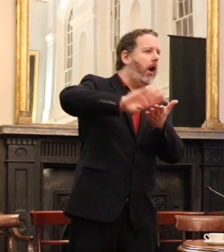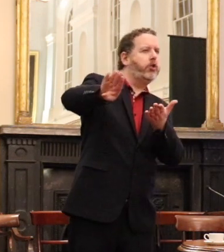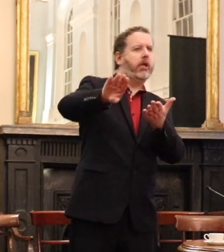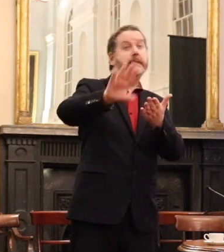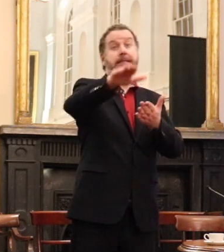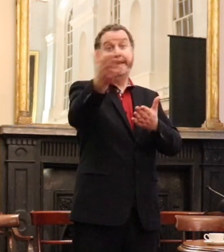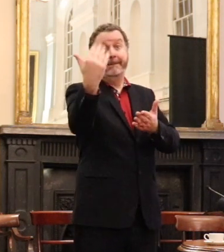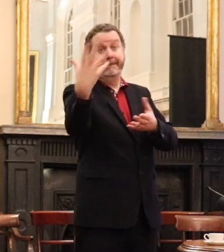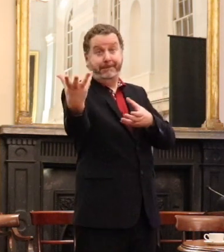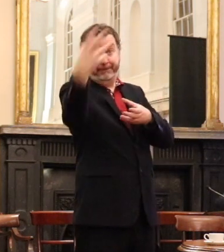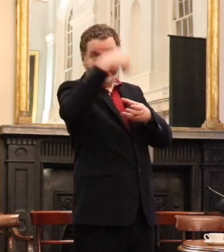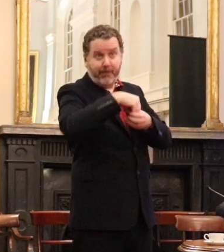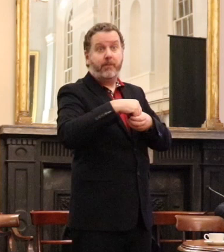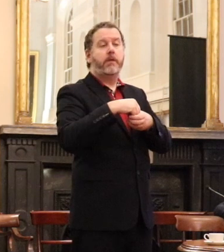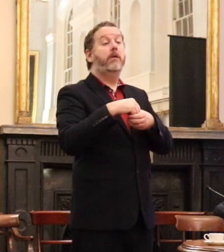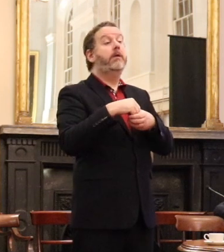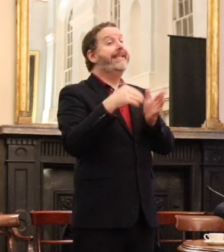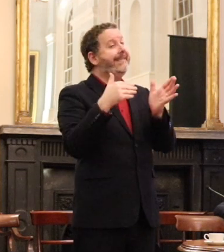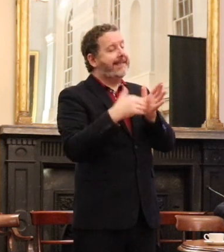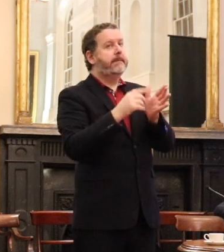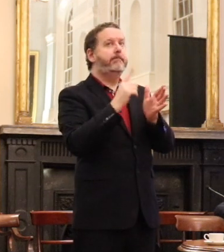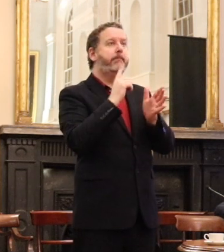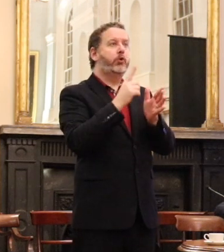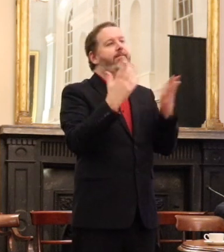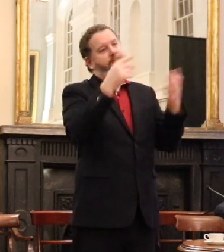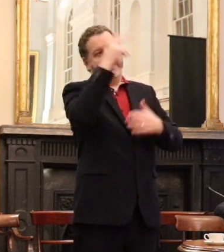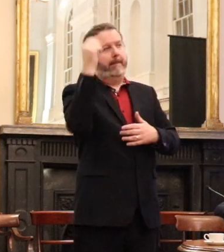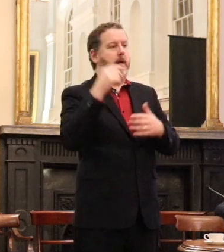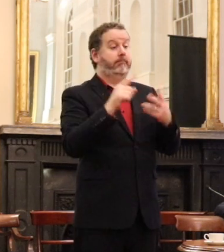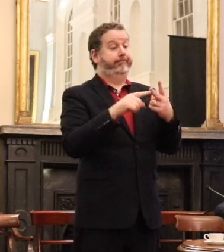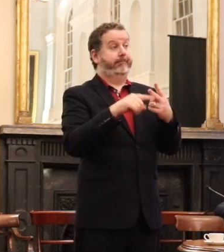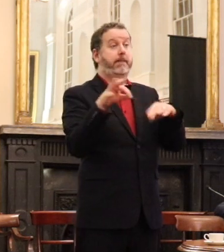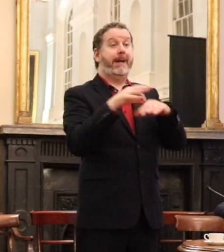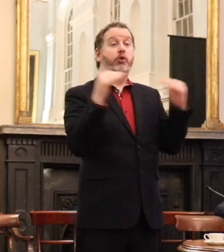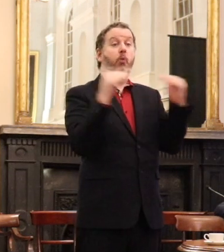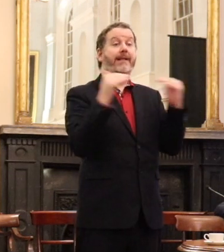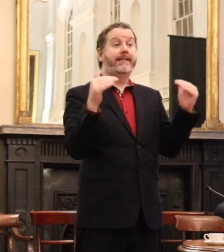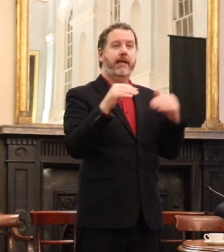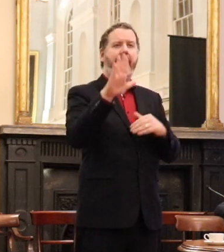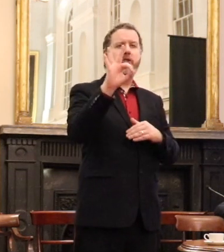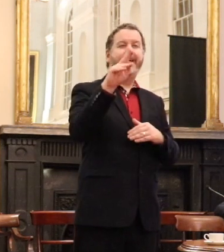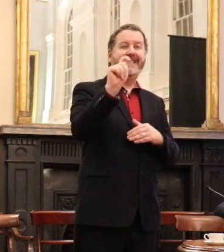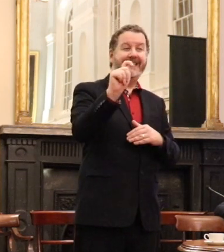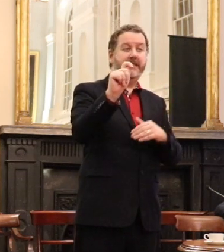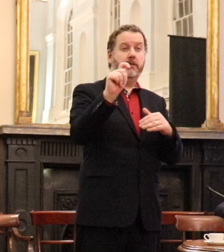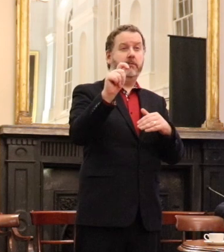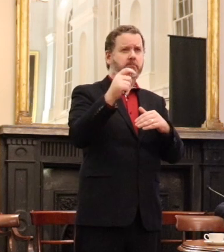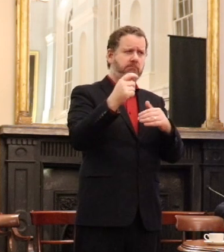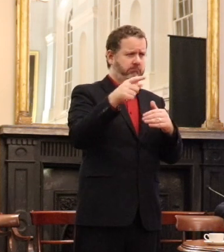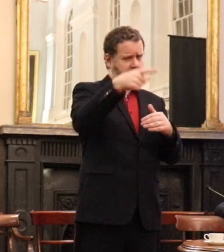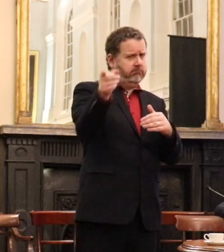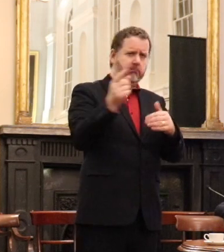didn't just recognize the fact that our LGBT community was part of our community and serving of